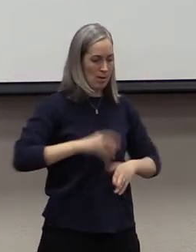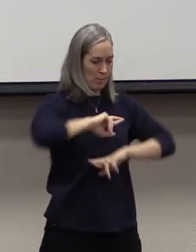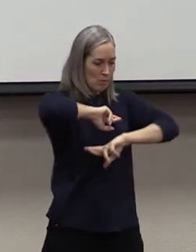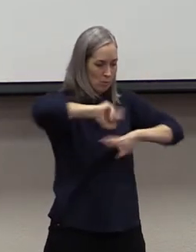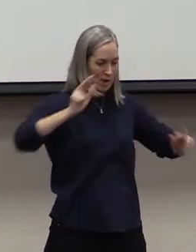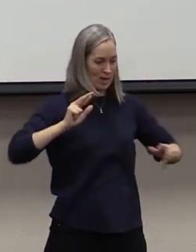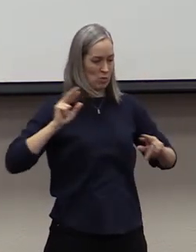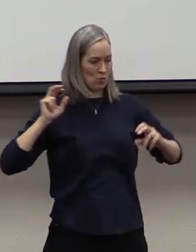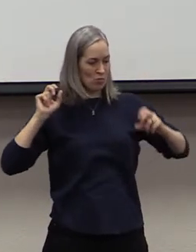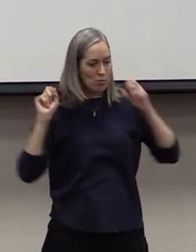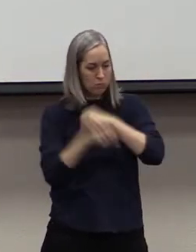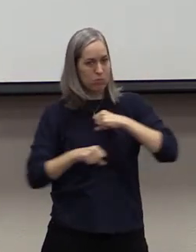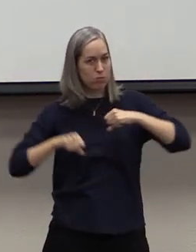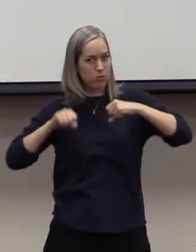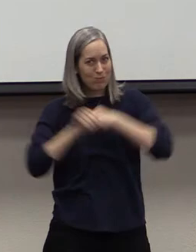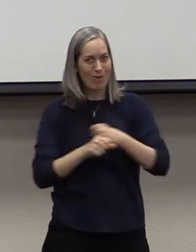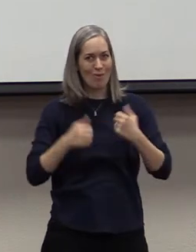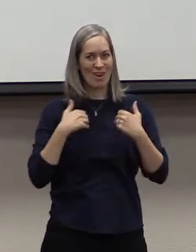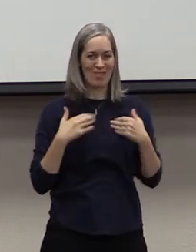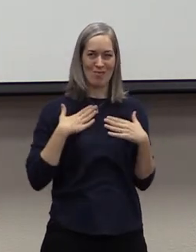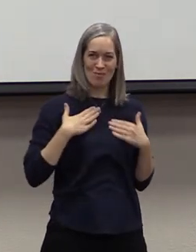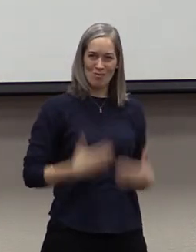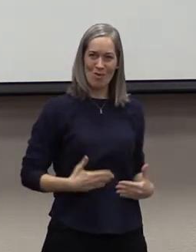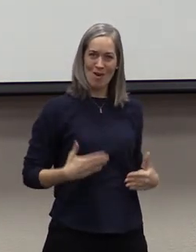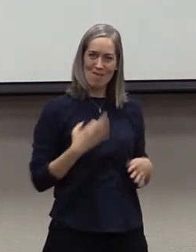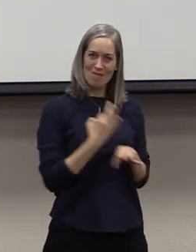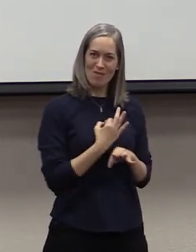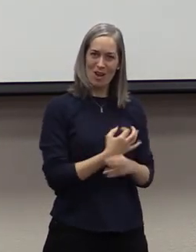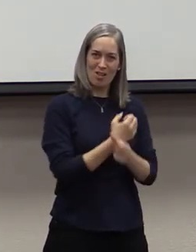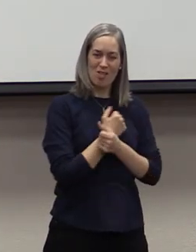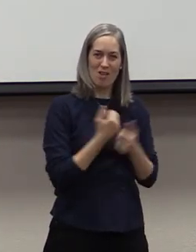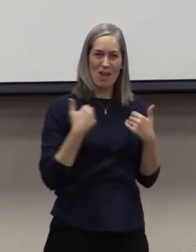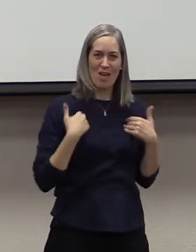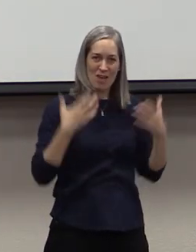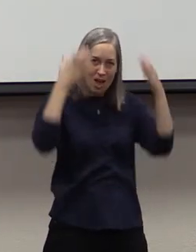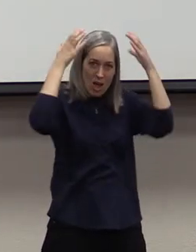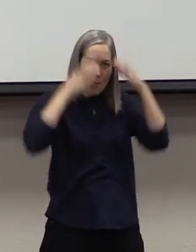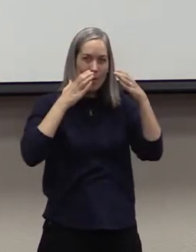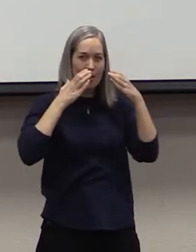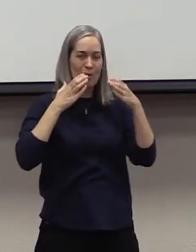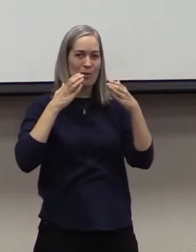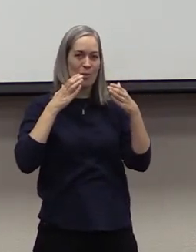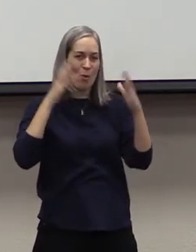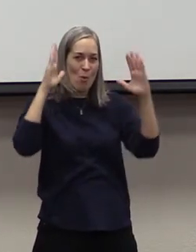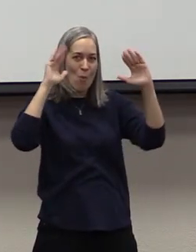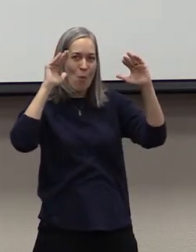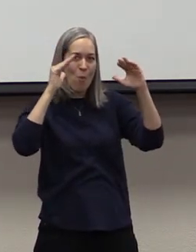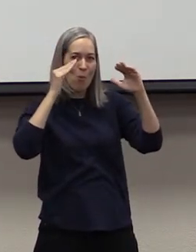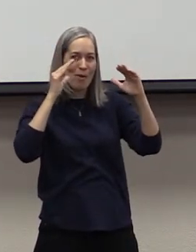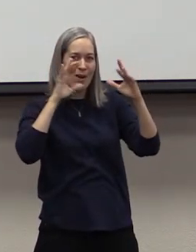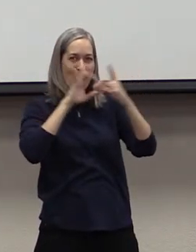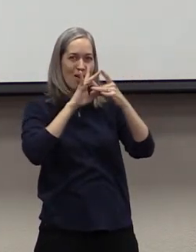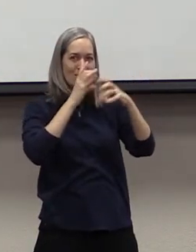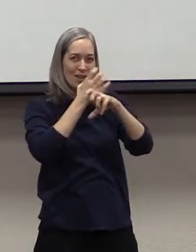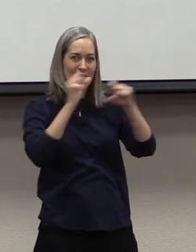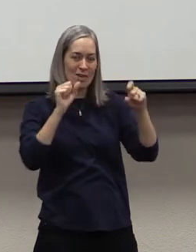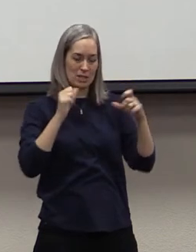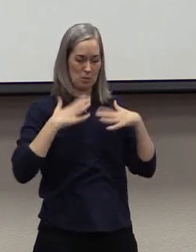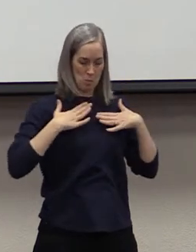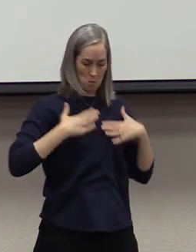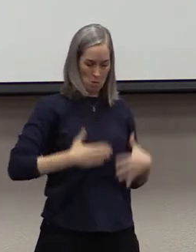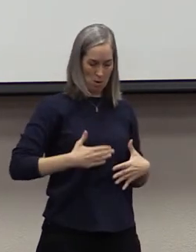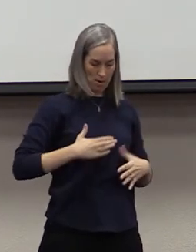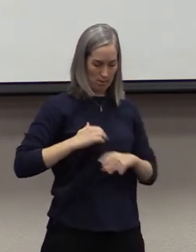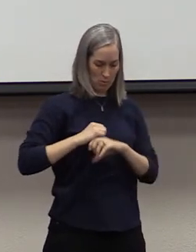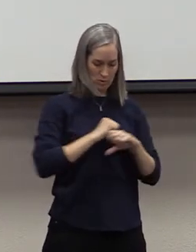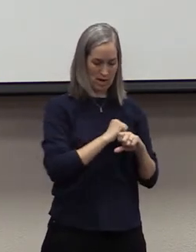There is a breastplate of faith and love and a helmet, the hope of salvation. The breastplate protects